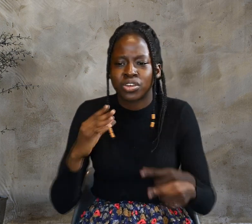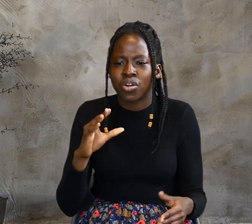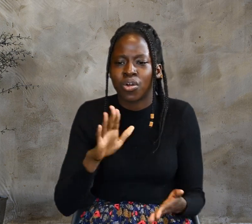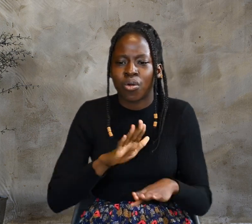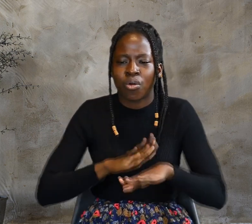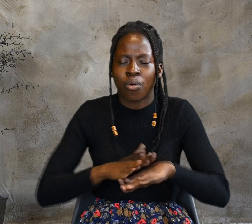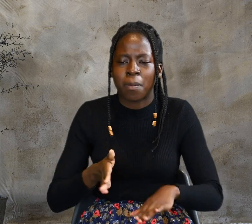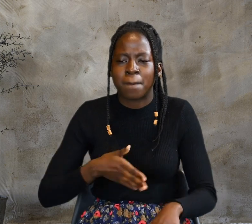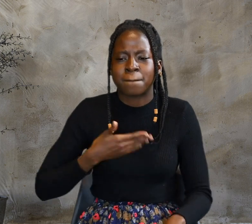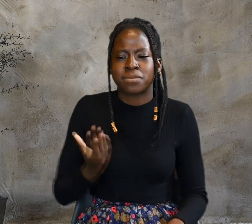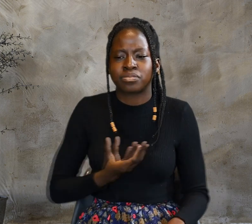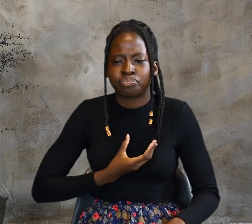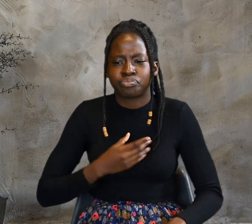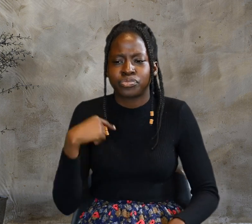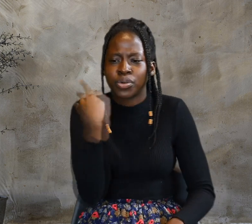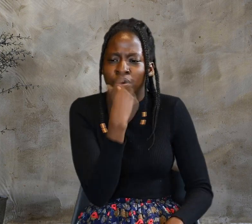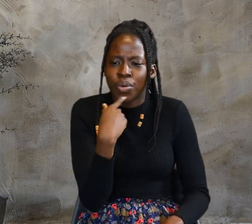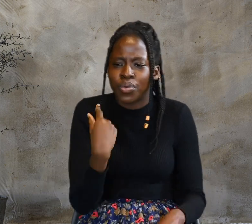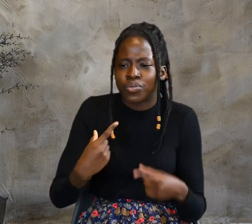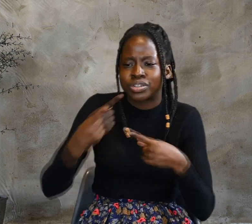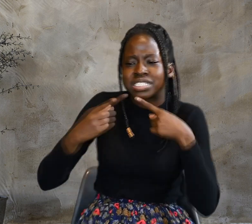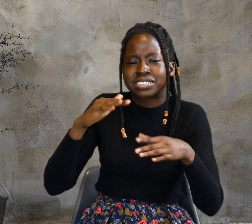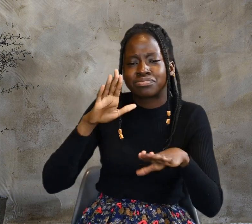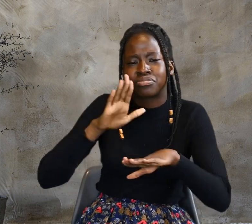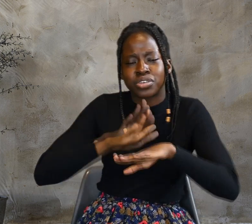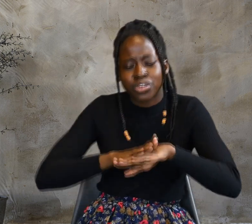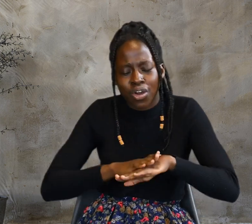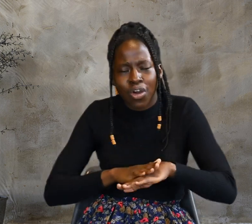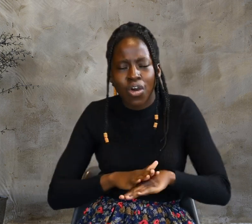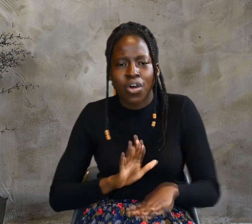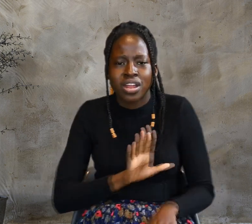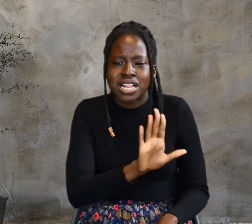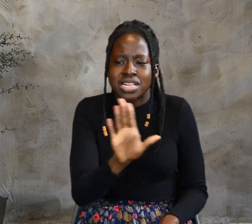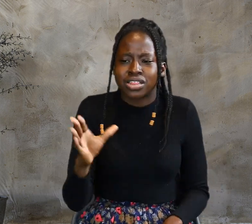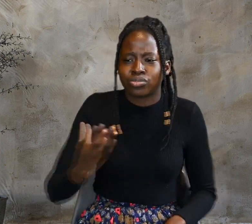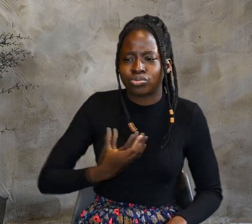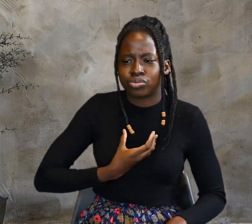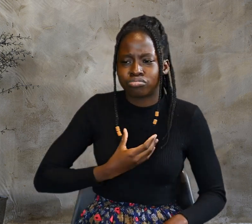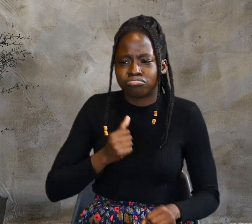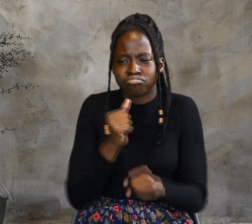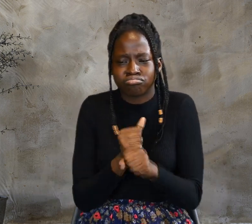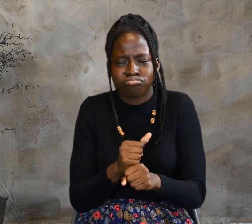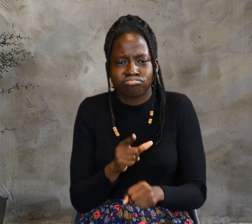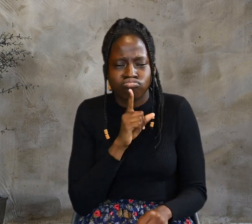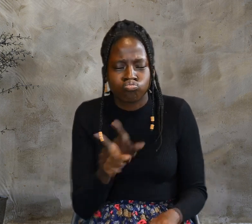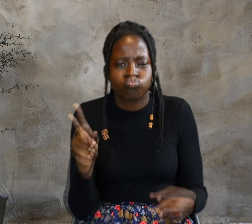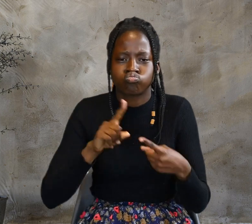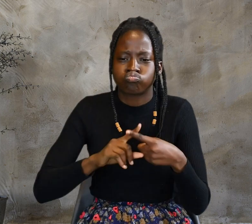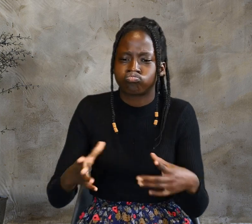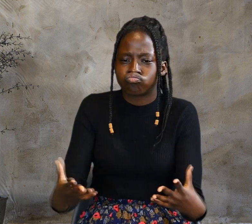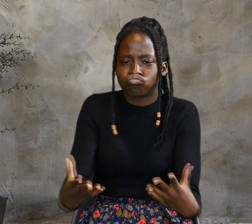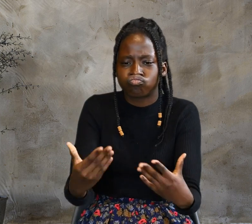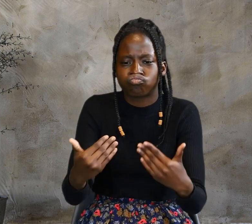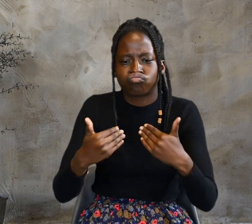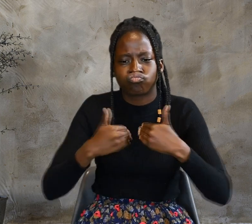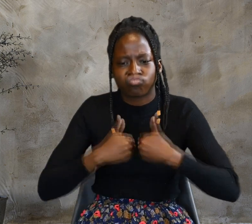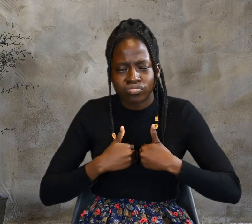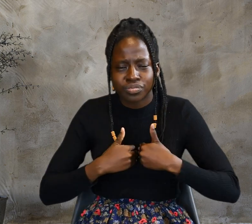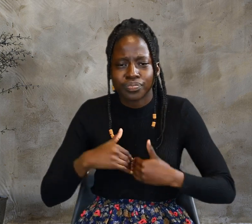on their own does so to gain personal glory. But he who seeks the glory of the